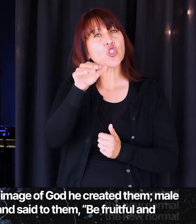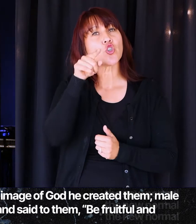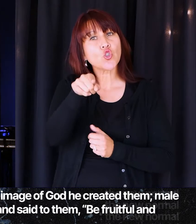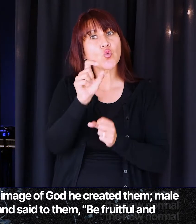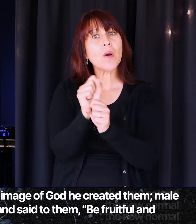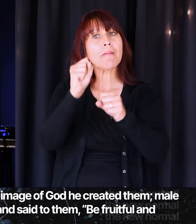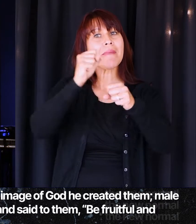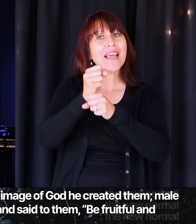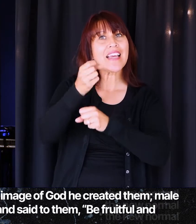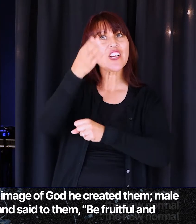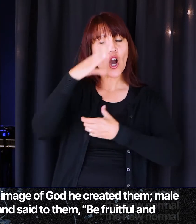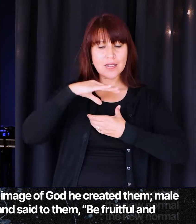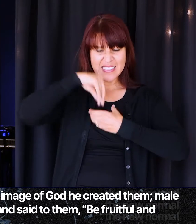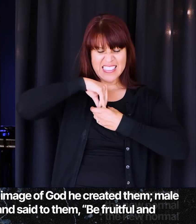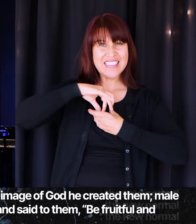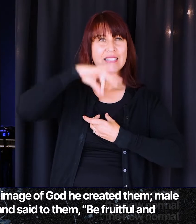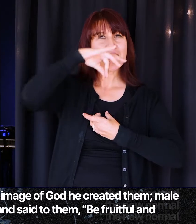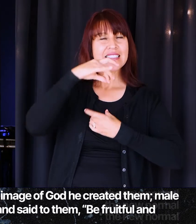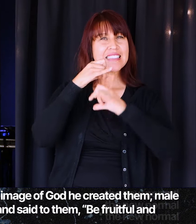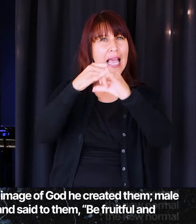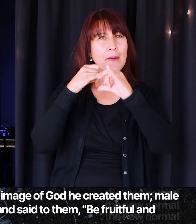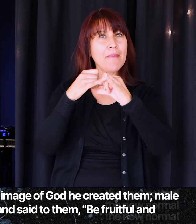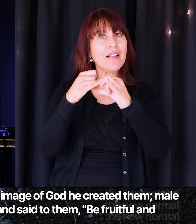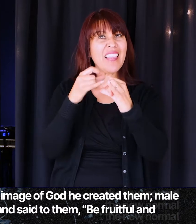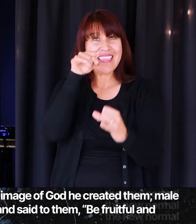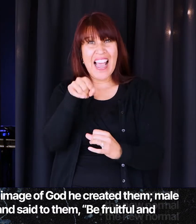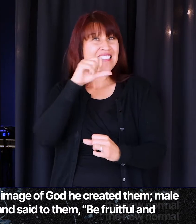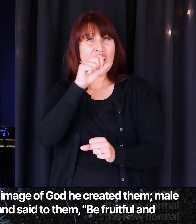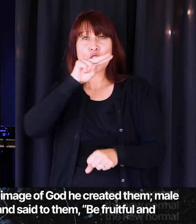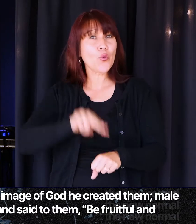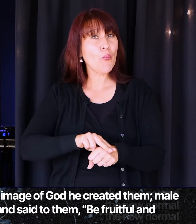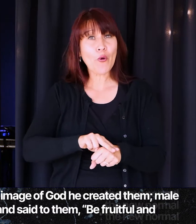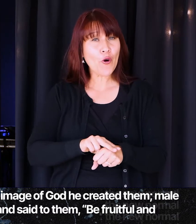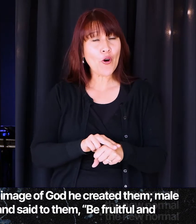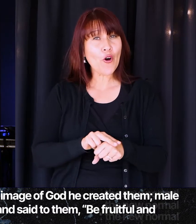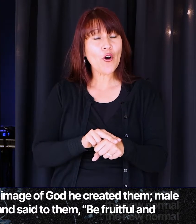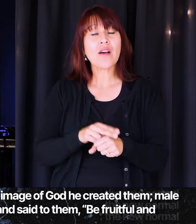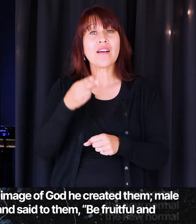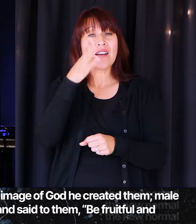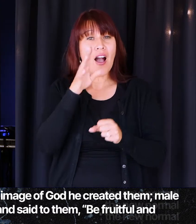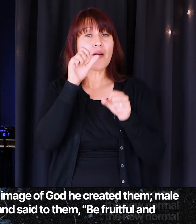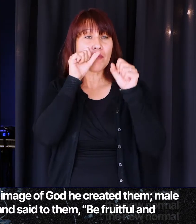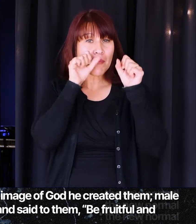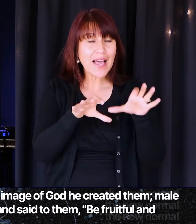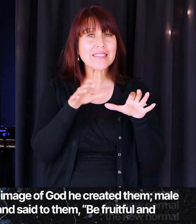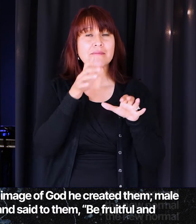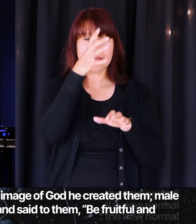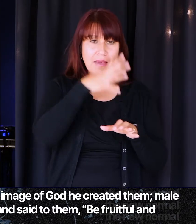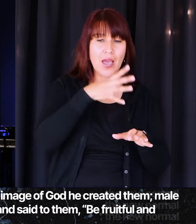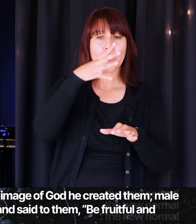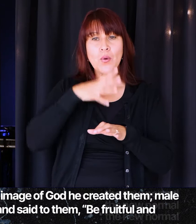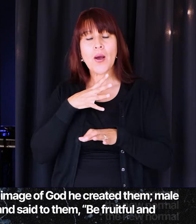in the image of God, and there is nothing normal about that. It says, God blessed them, man and woman, and said to them, be